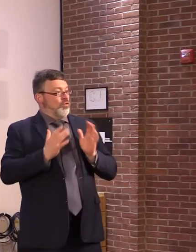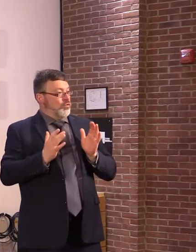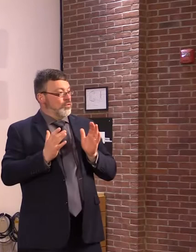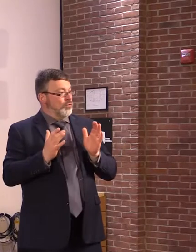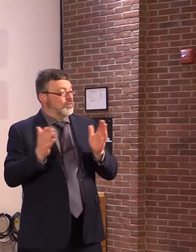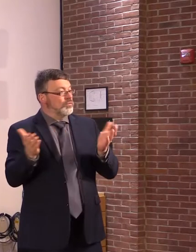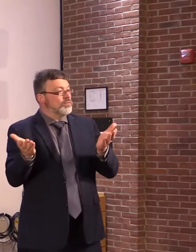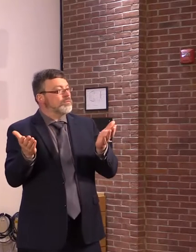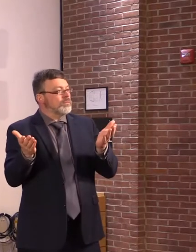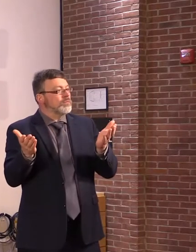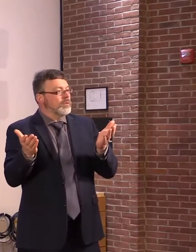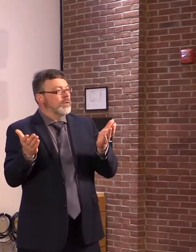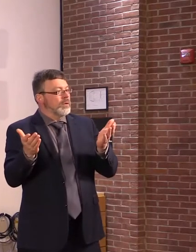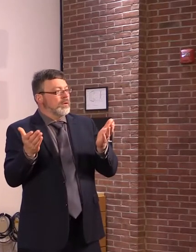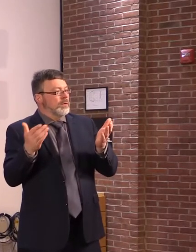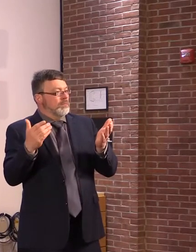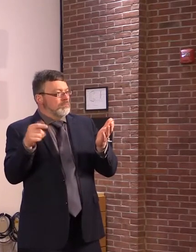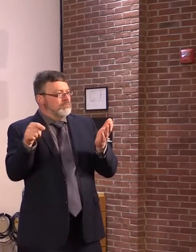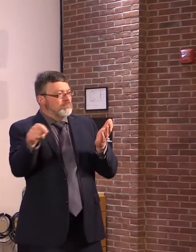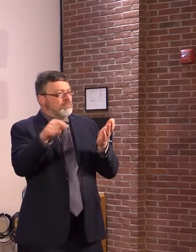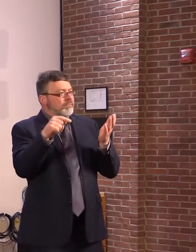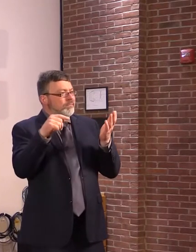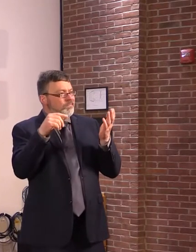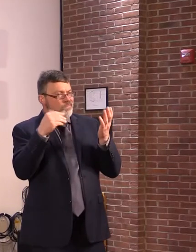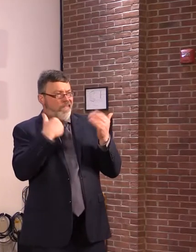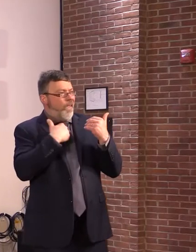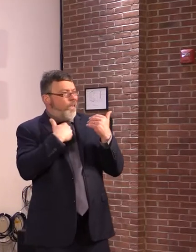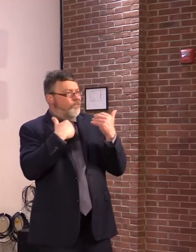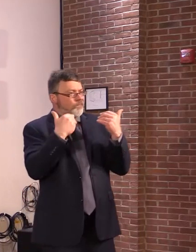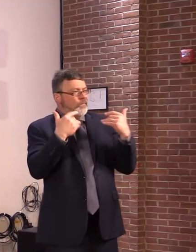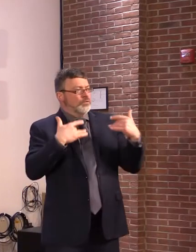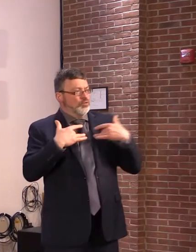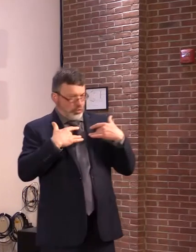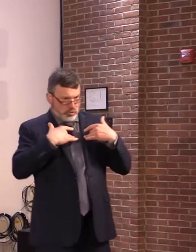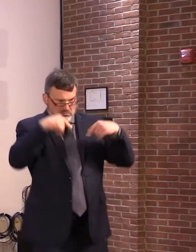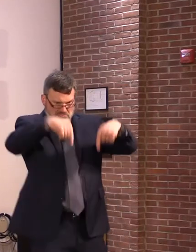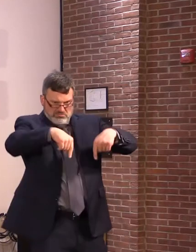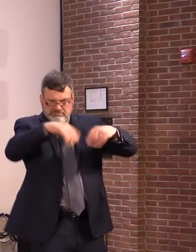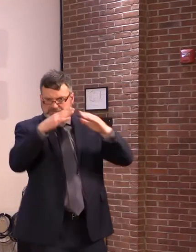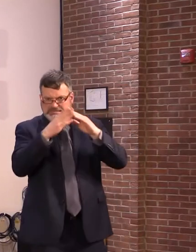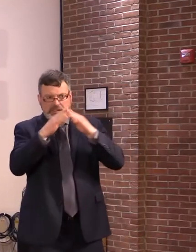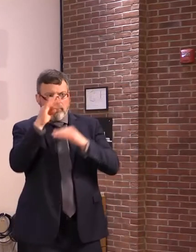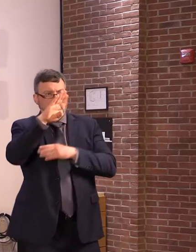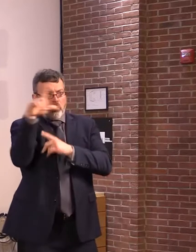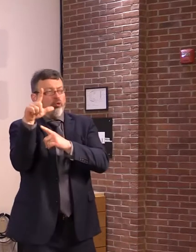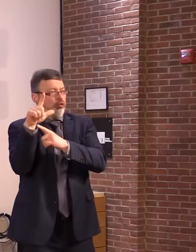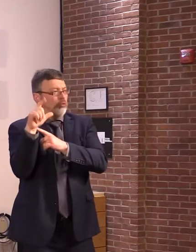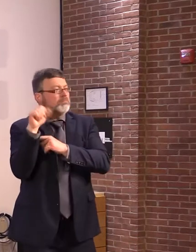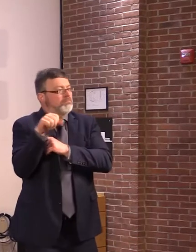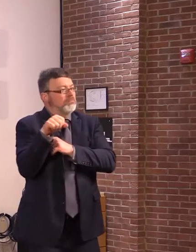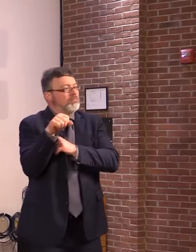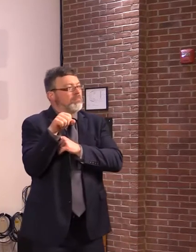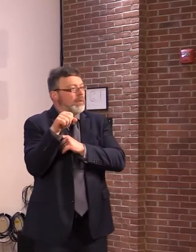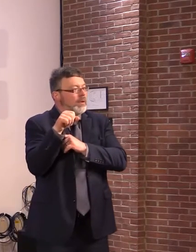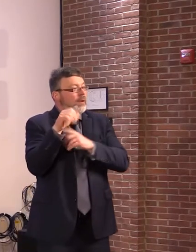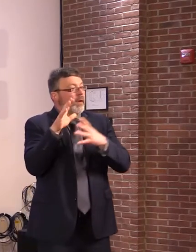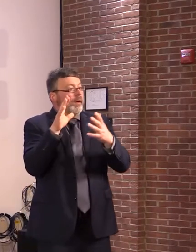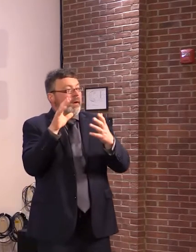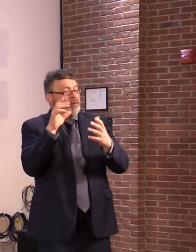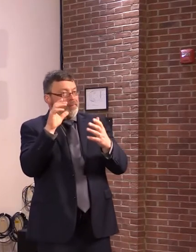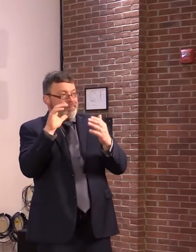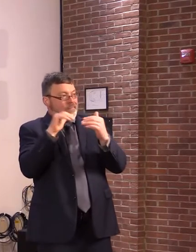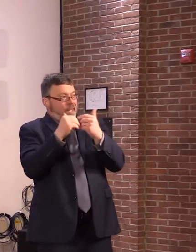provisions in the country. The city will continue to enforce and implement those